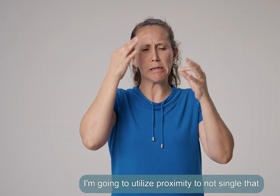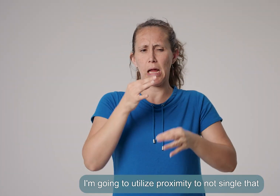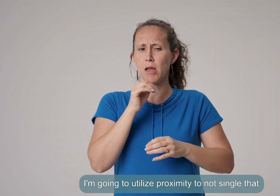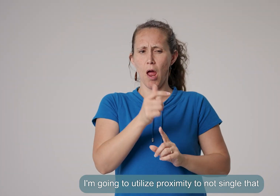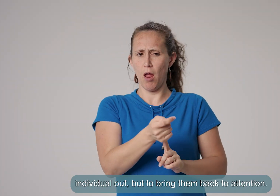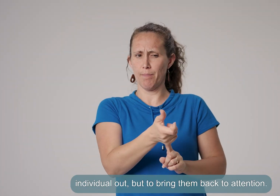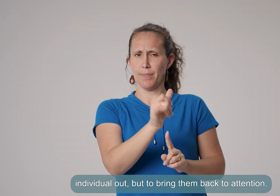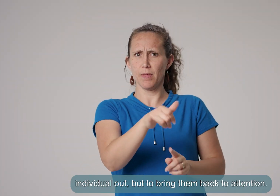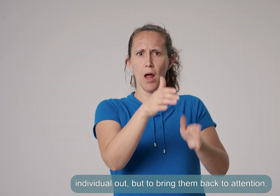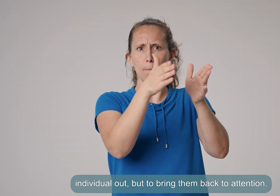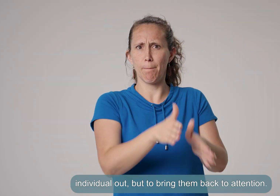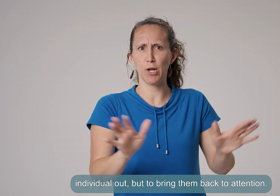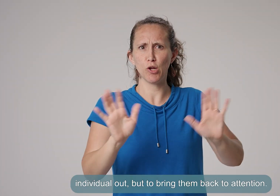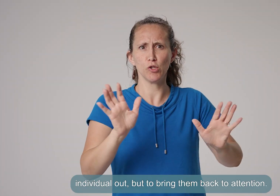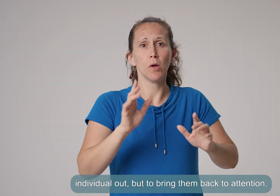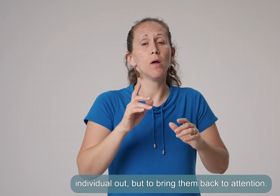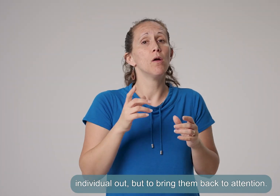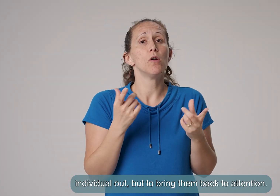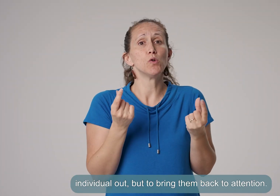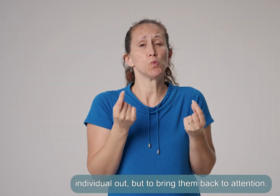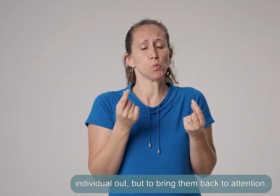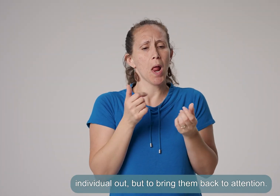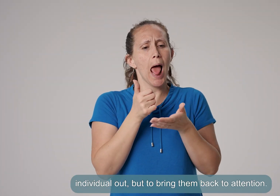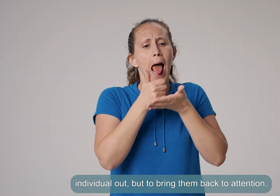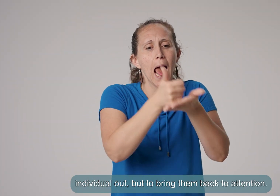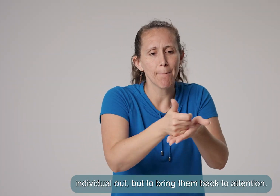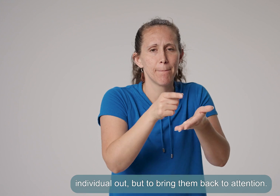single that individual out, but to bring them back to attention.